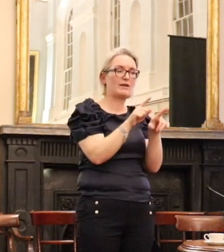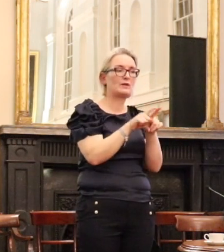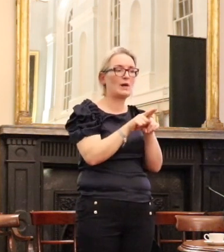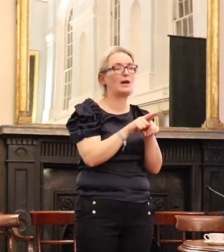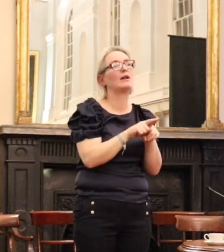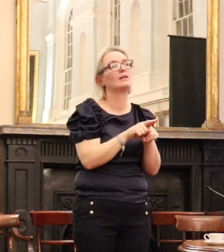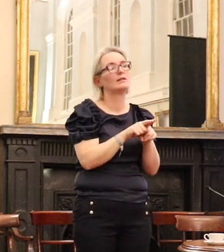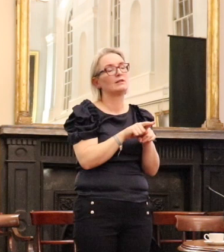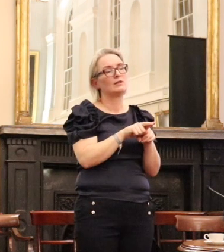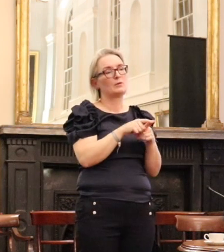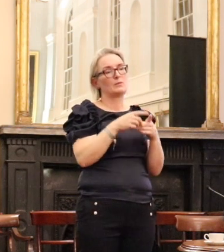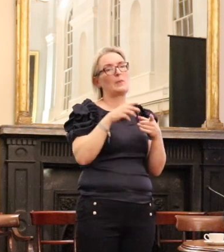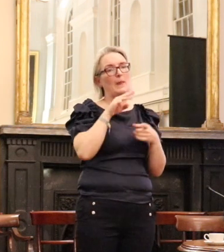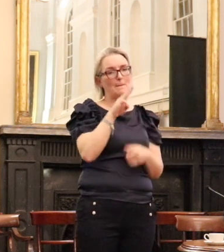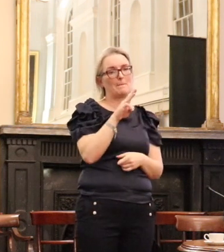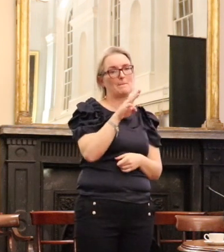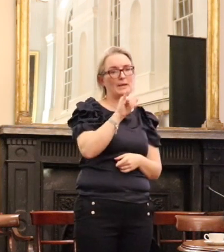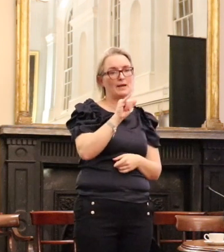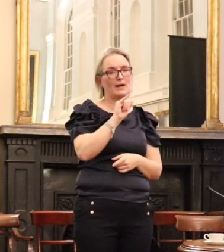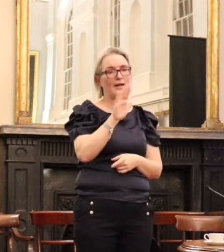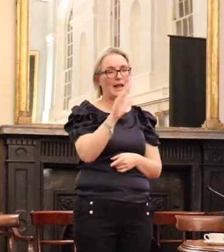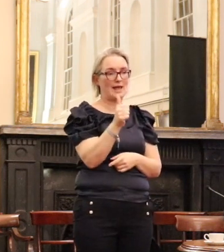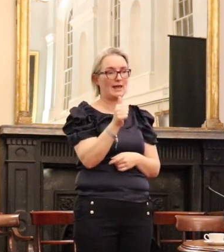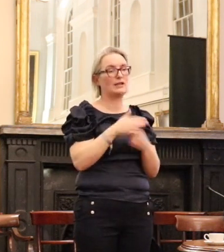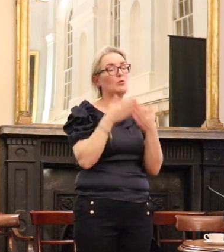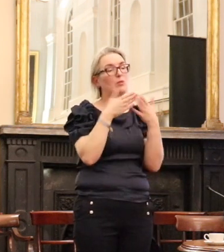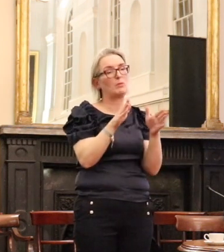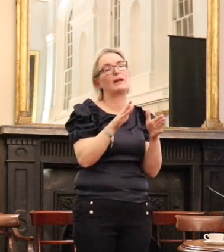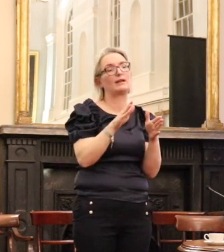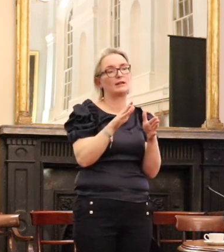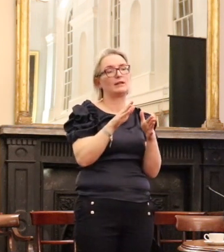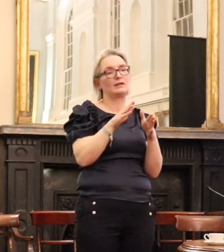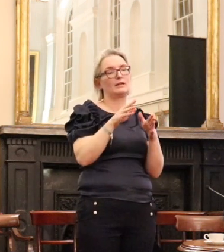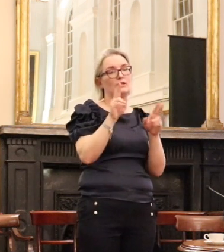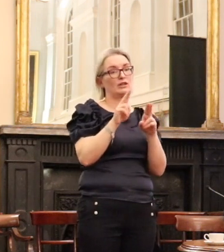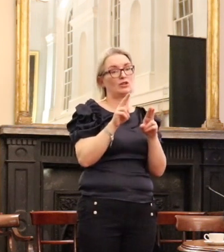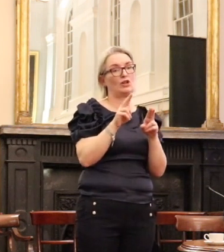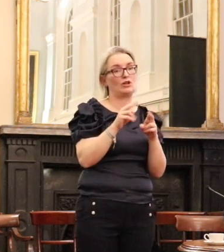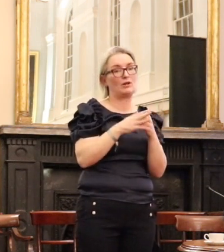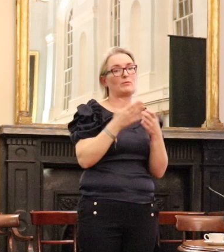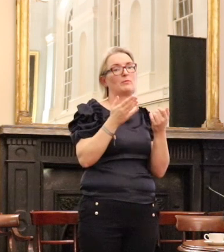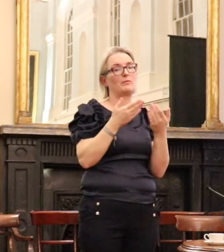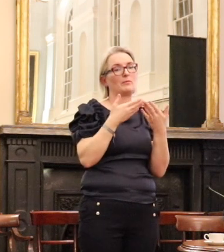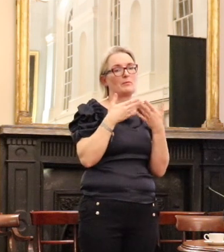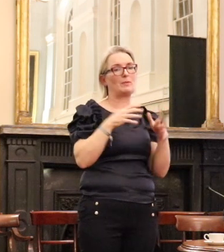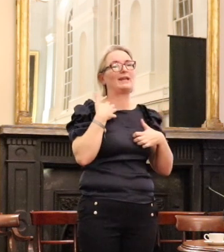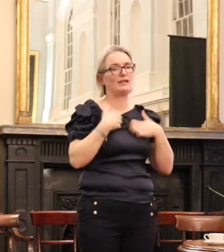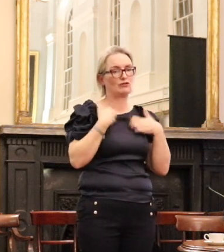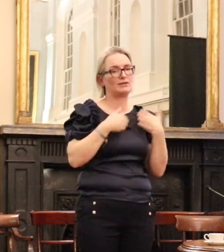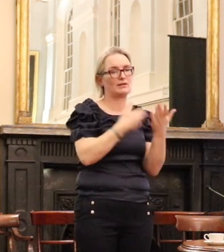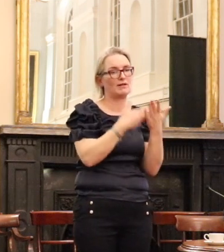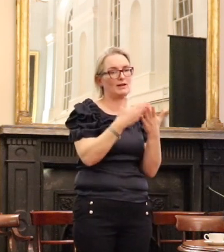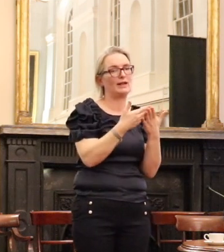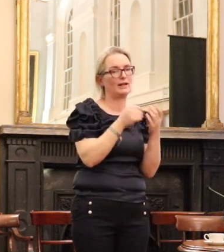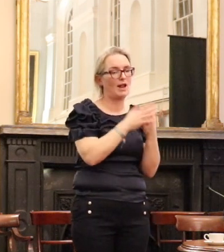public interest law alliance project that's launched and has been there for many years has introduced a co-bomb working law offices throughout the country with a